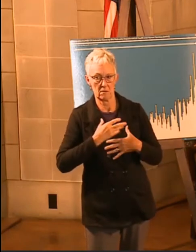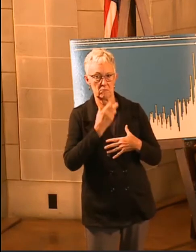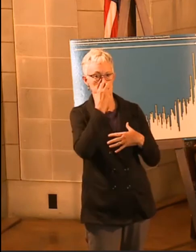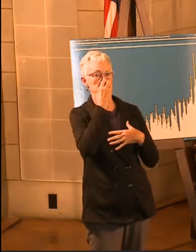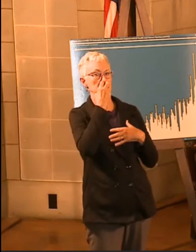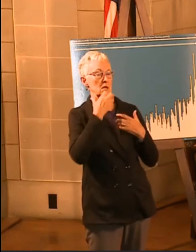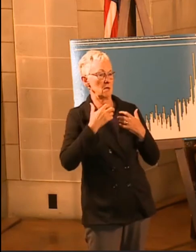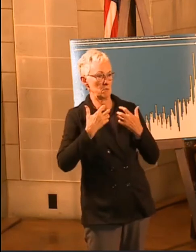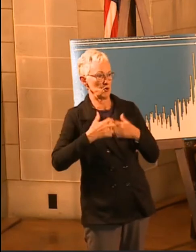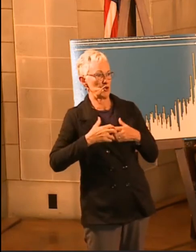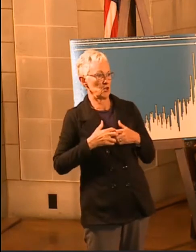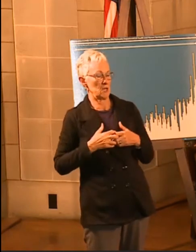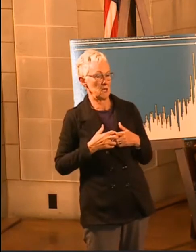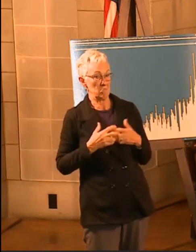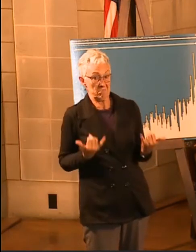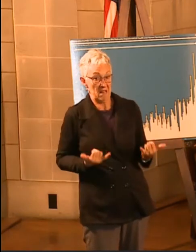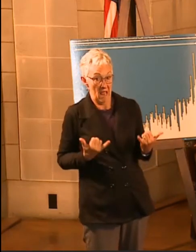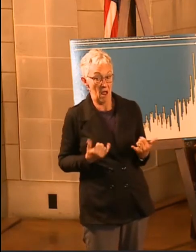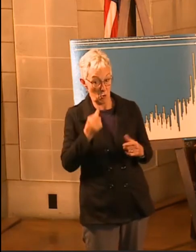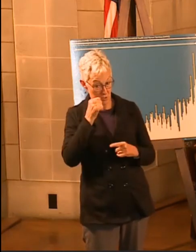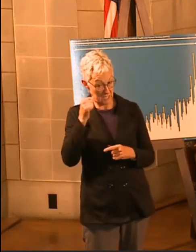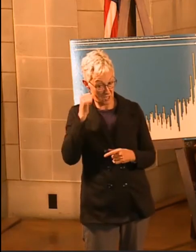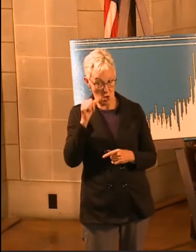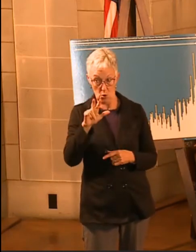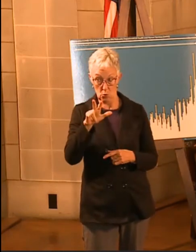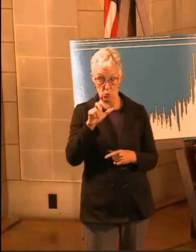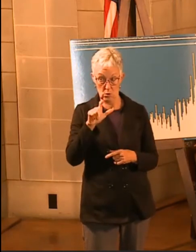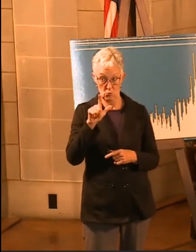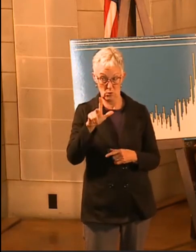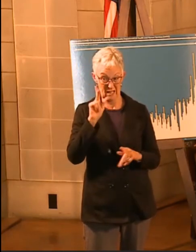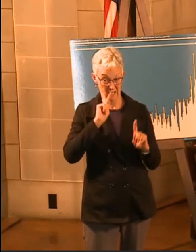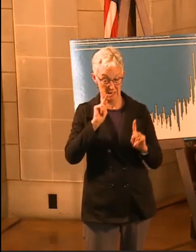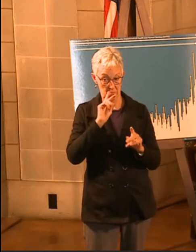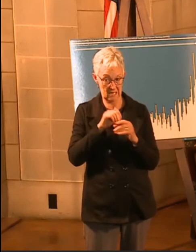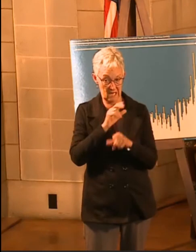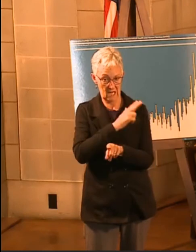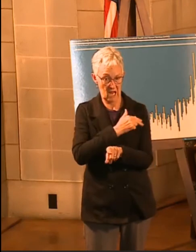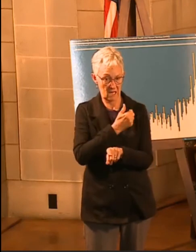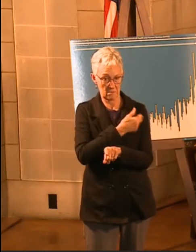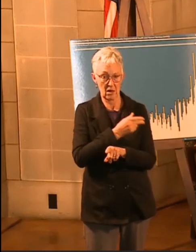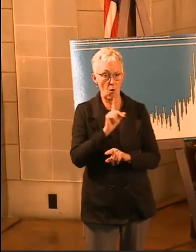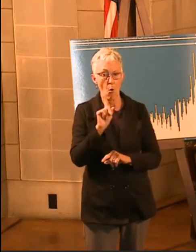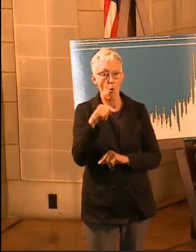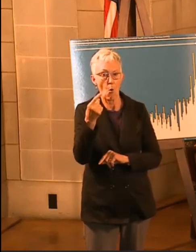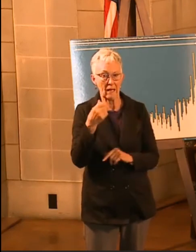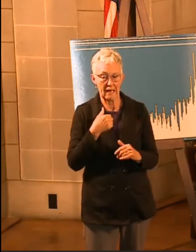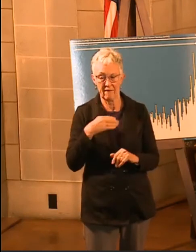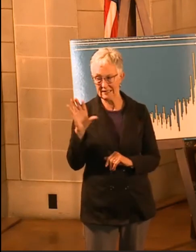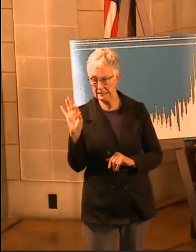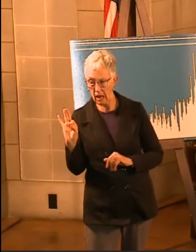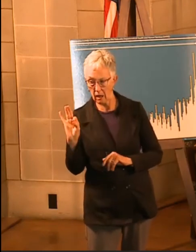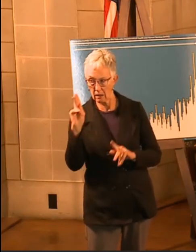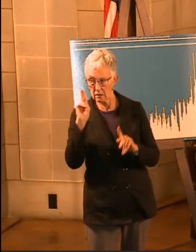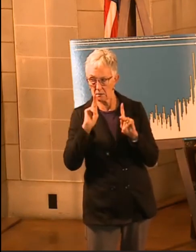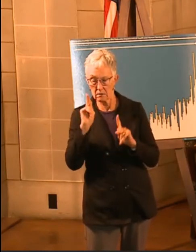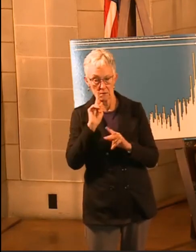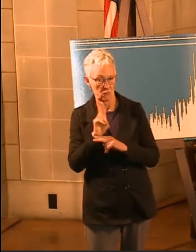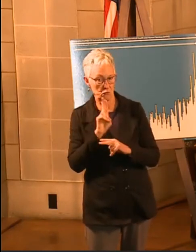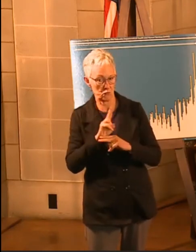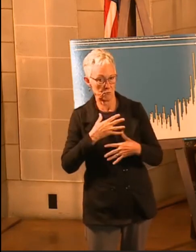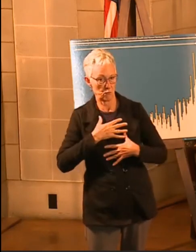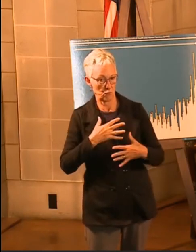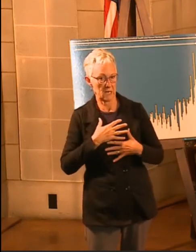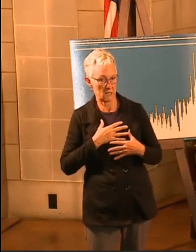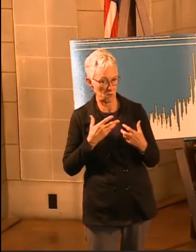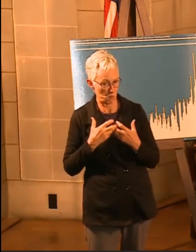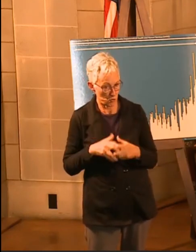323 patients in the hospital, we only have 9% of patients on a ventilator. So, that's probably